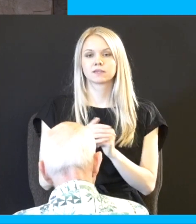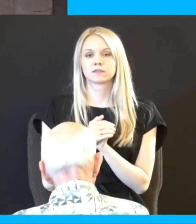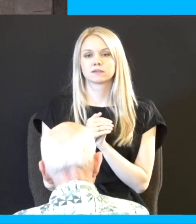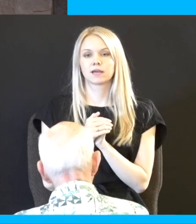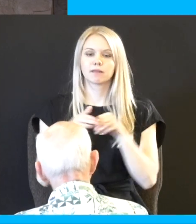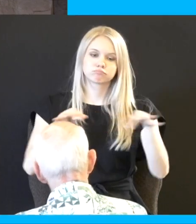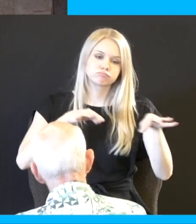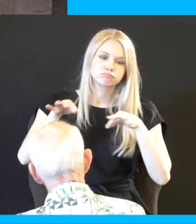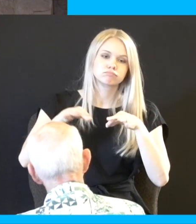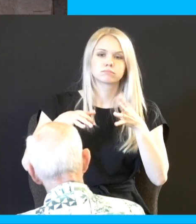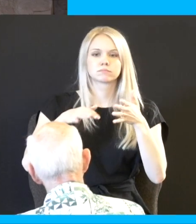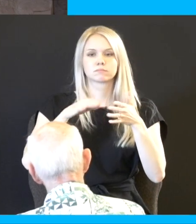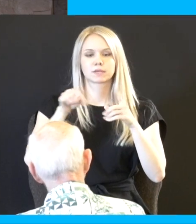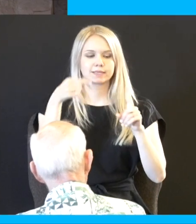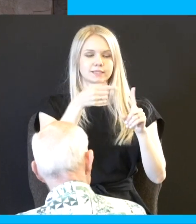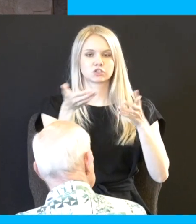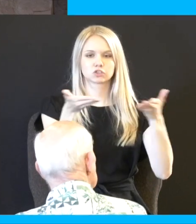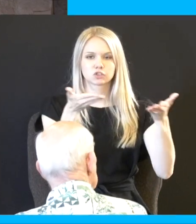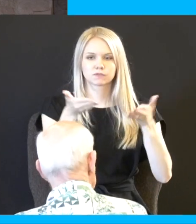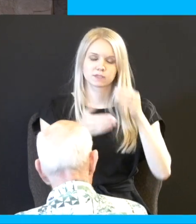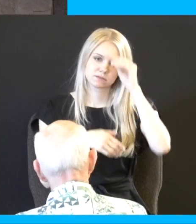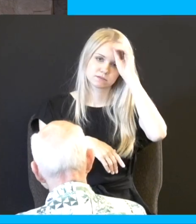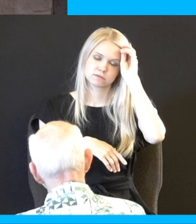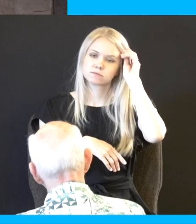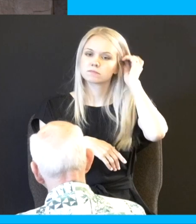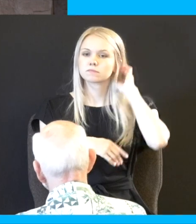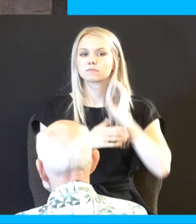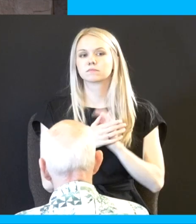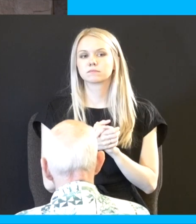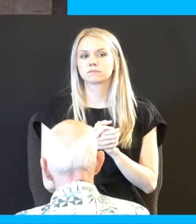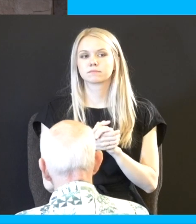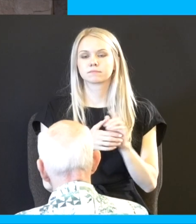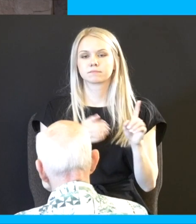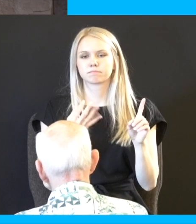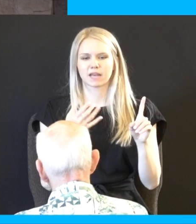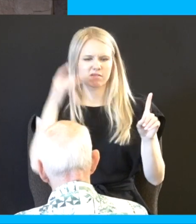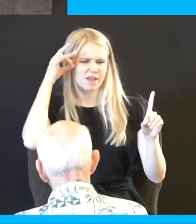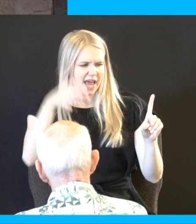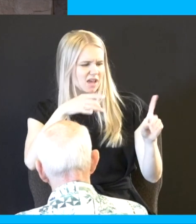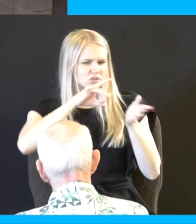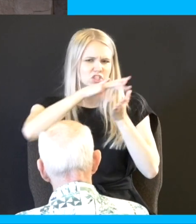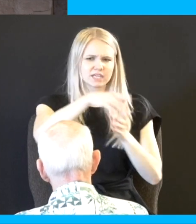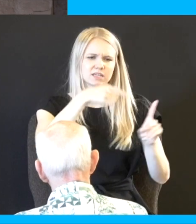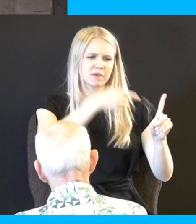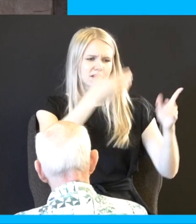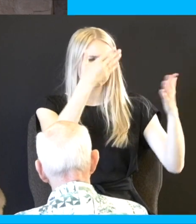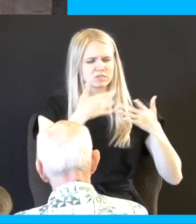servant there's no form or comeliness we should desire him verse three he's despised he's rejected of men a man of sorrows and acquainted with grief and we hid